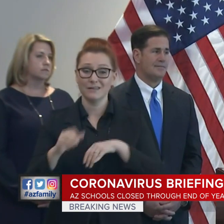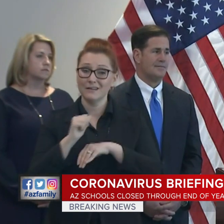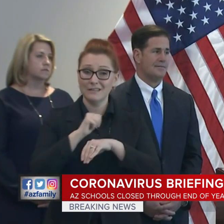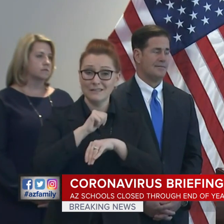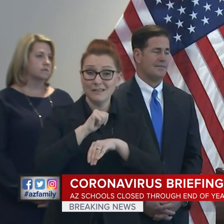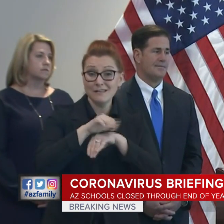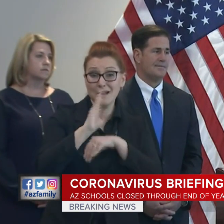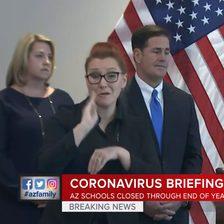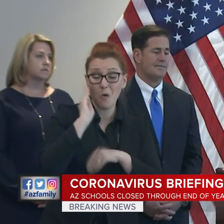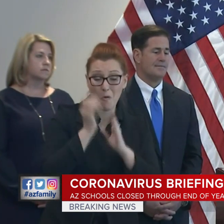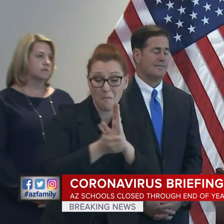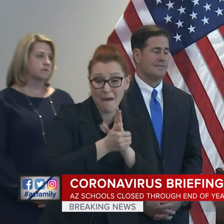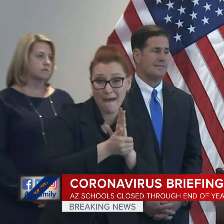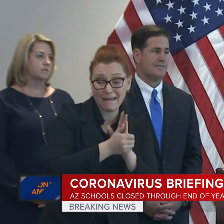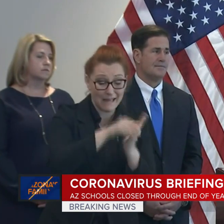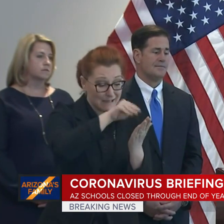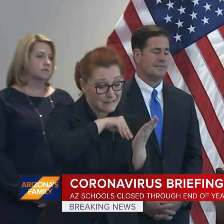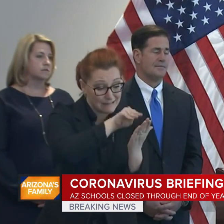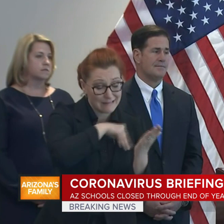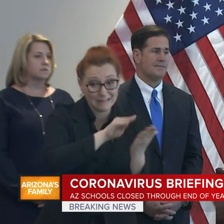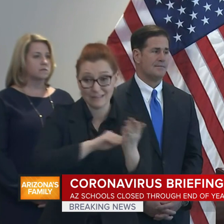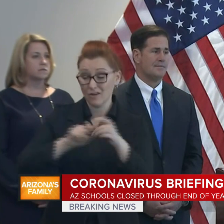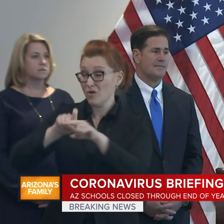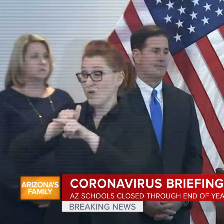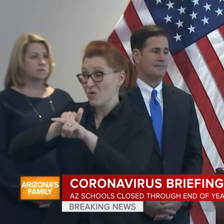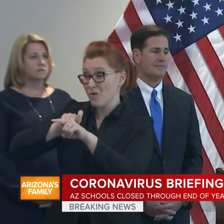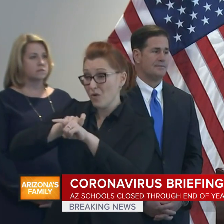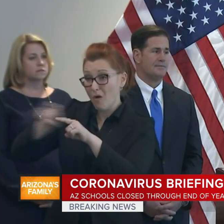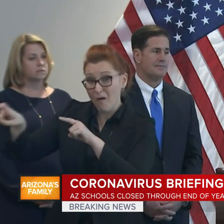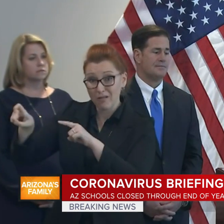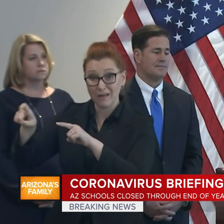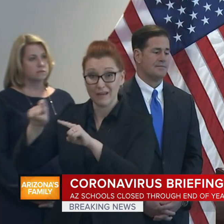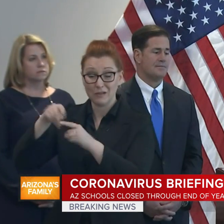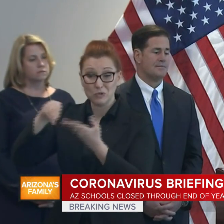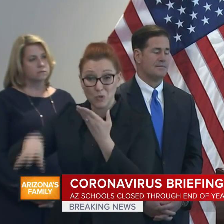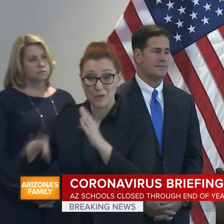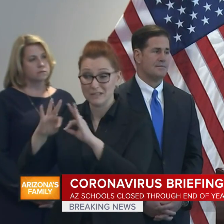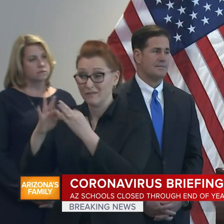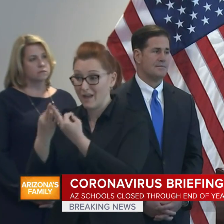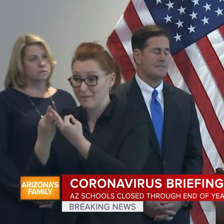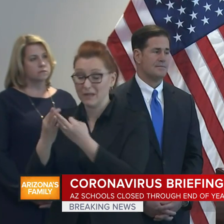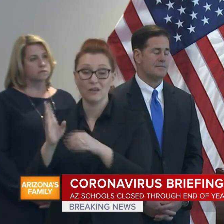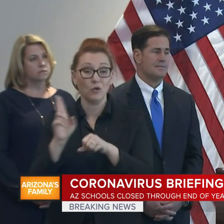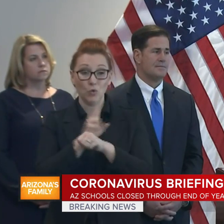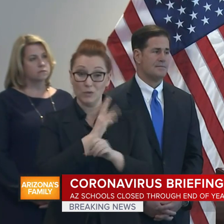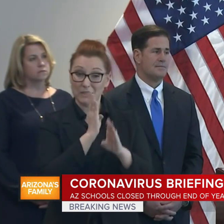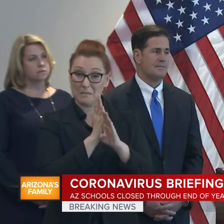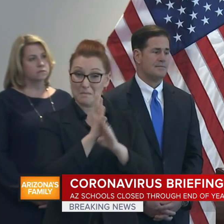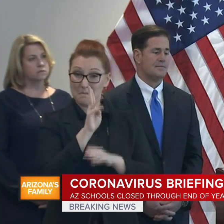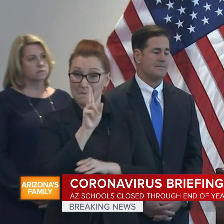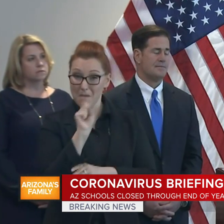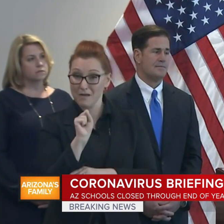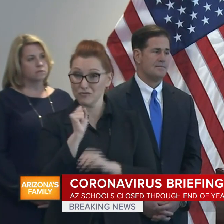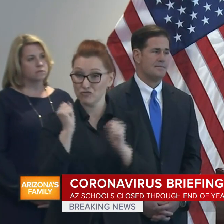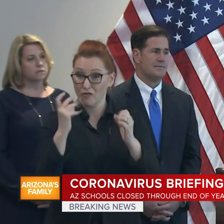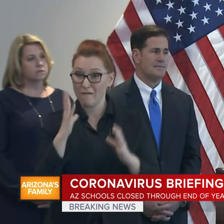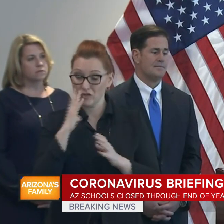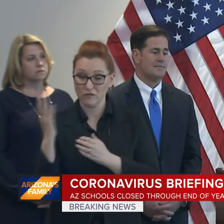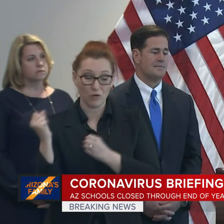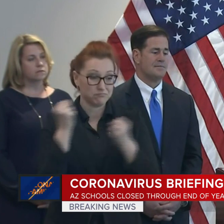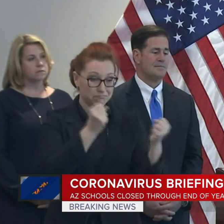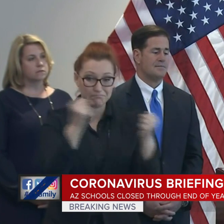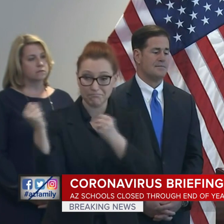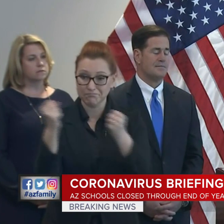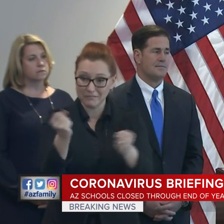packets, calling students and families, and using bus routes to deliver meals and homework. Our